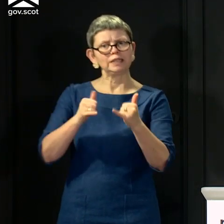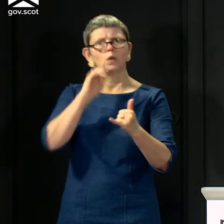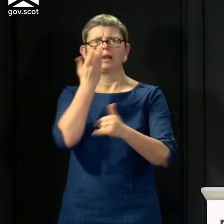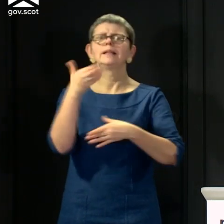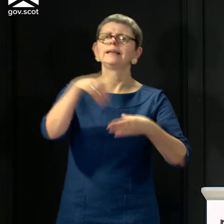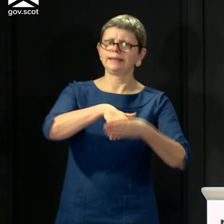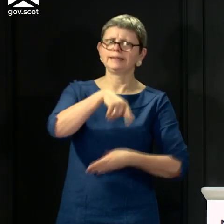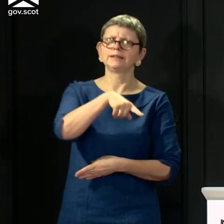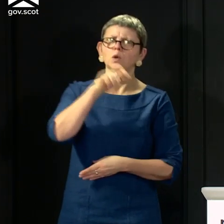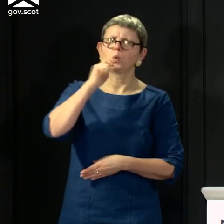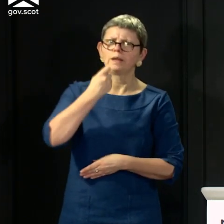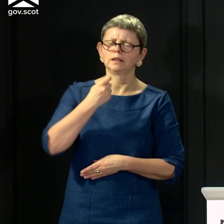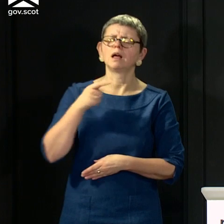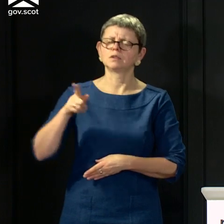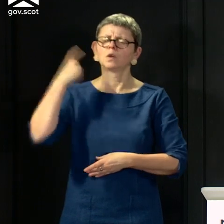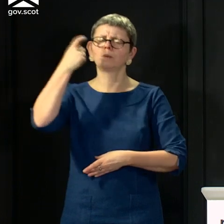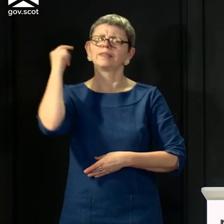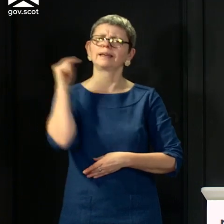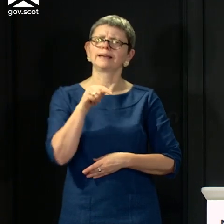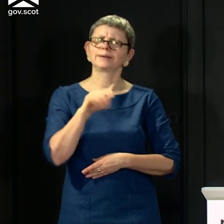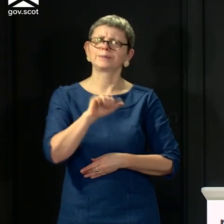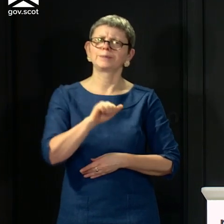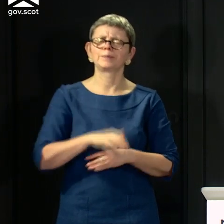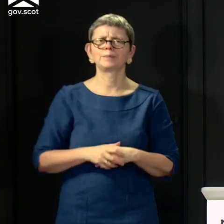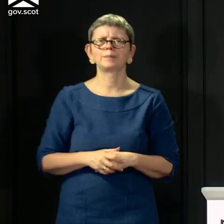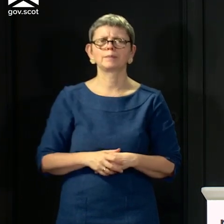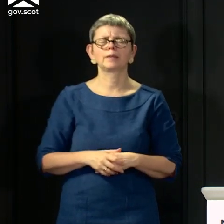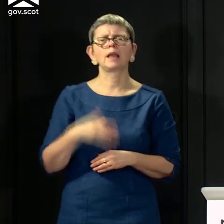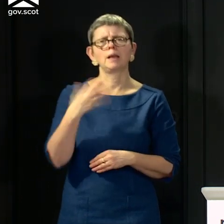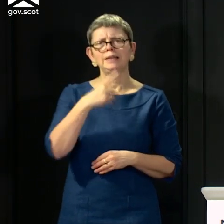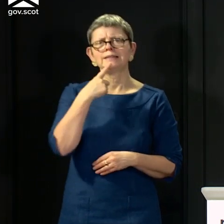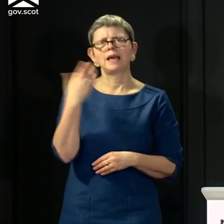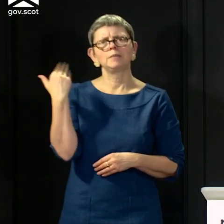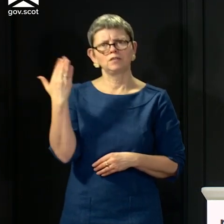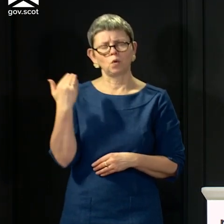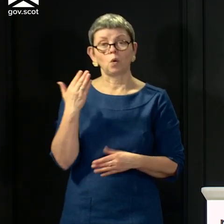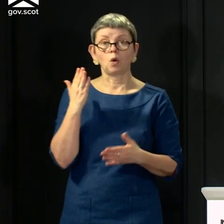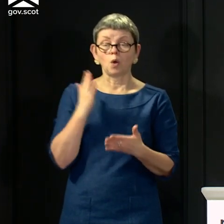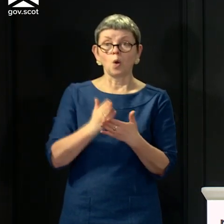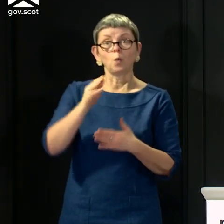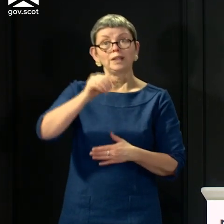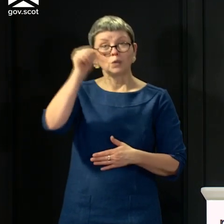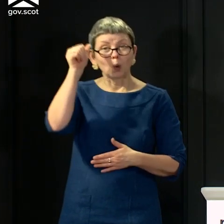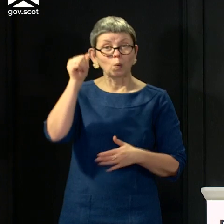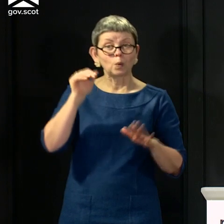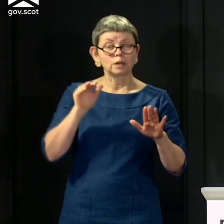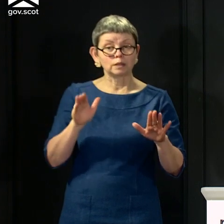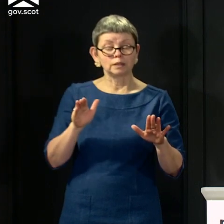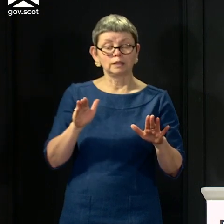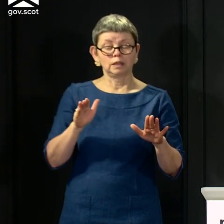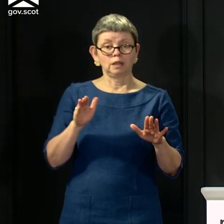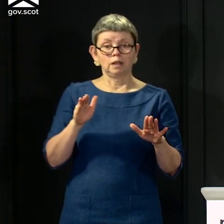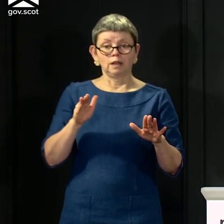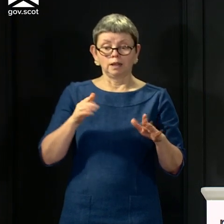So that is work underway. What I would say, I've said this many times before, is that we are acutely aware of the fact that we're trying